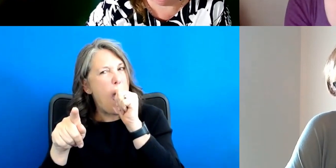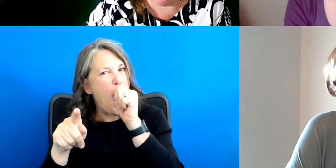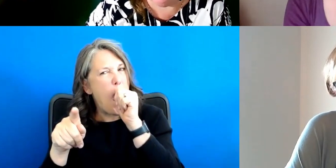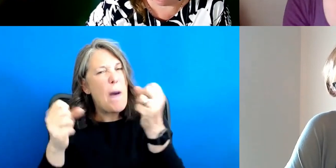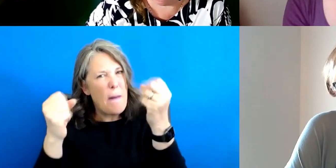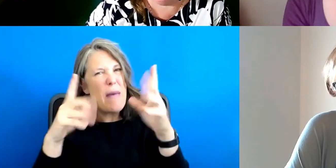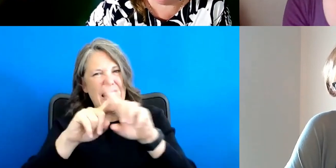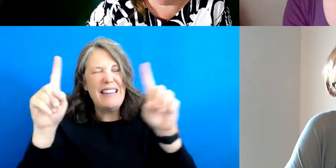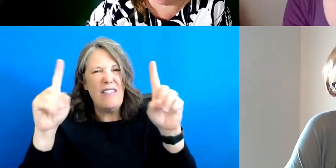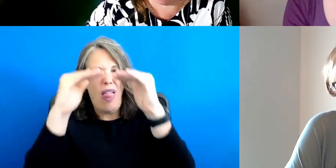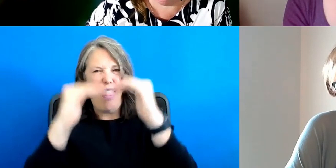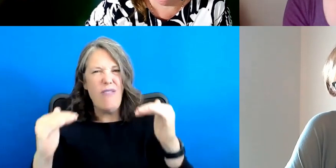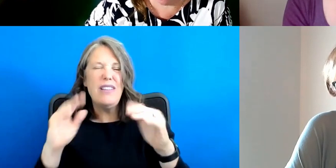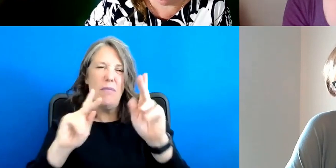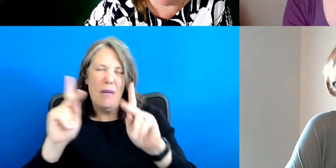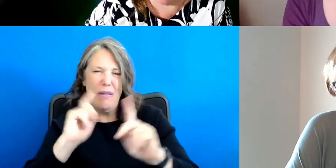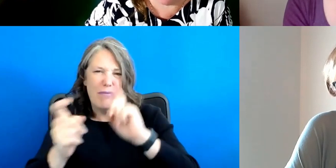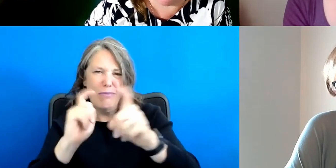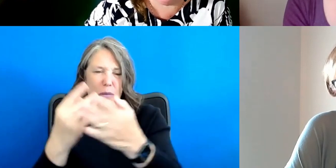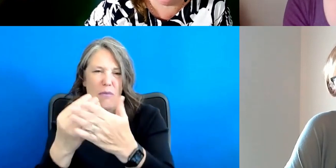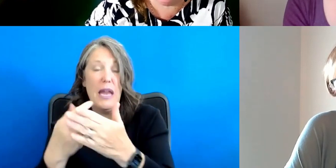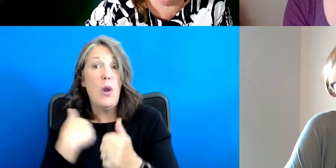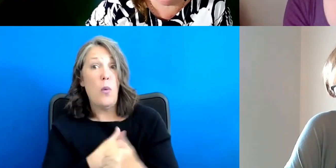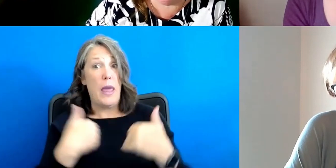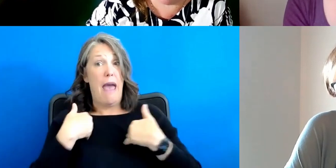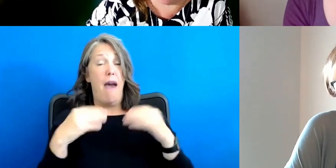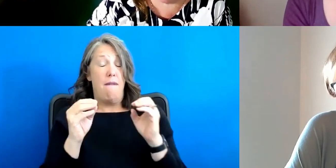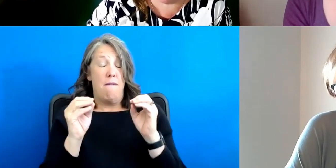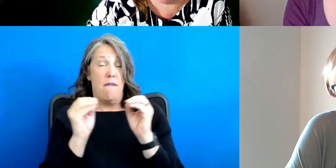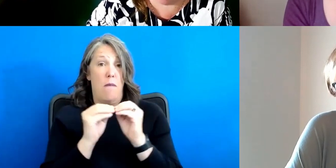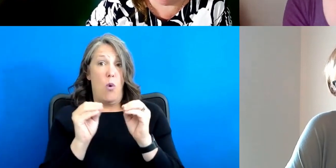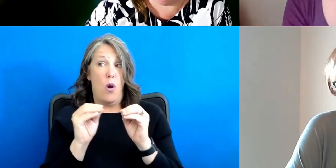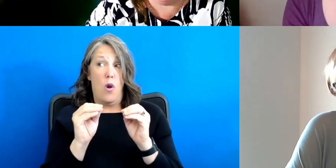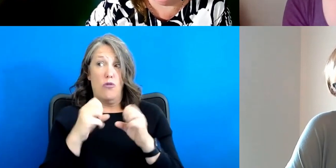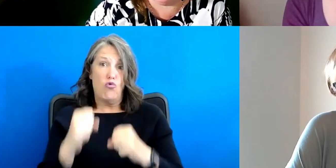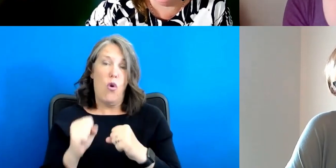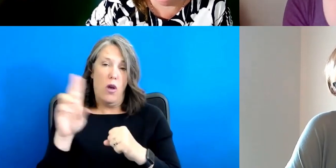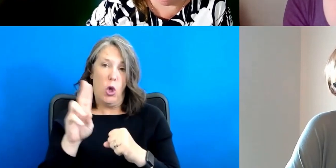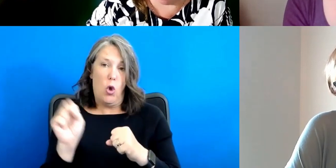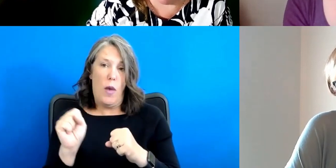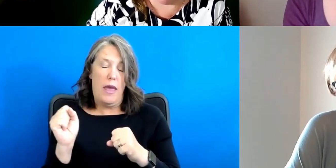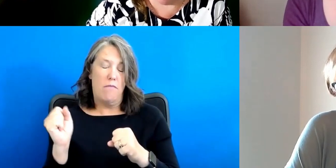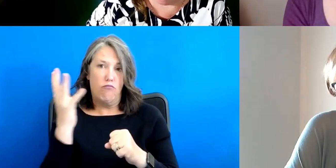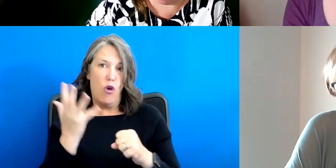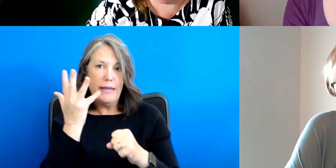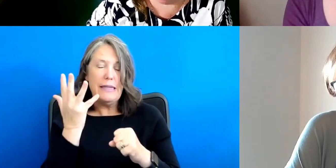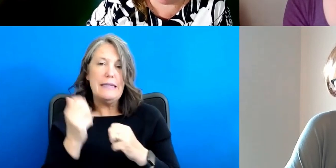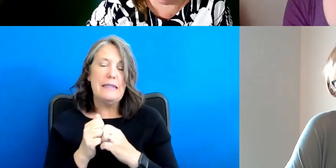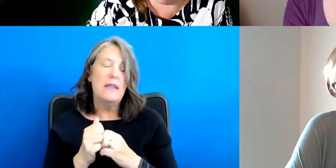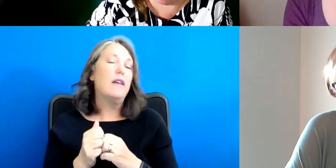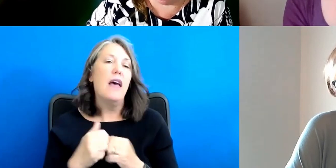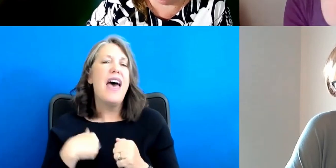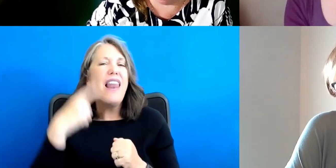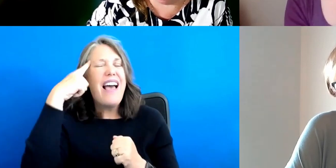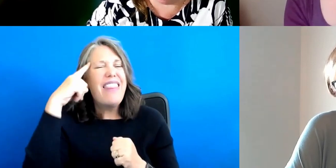you know, we have a stronger UN presence than we did back then. And, um, I think in